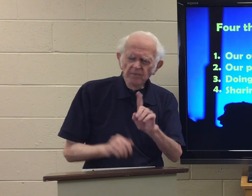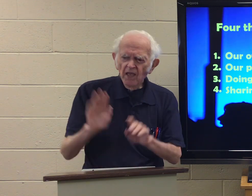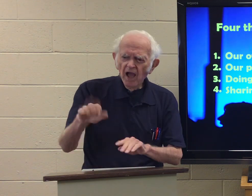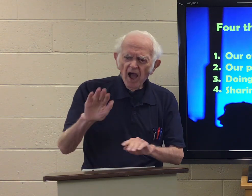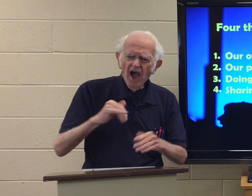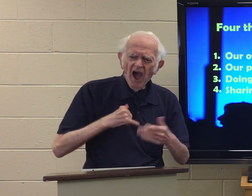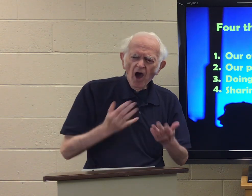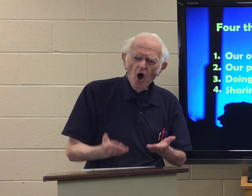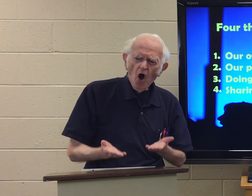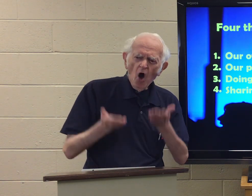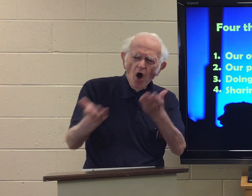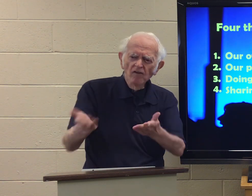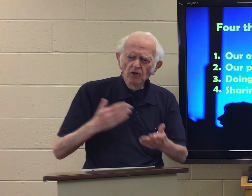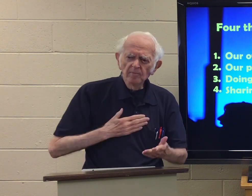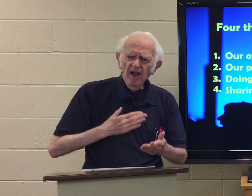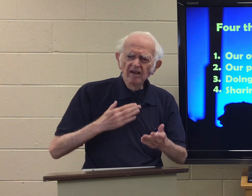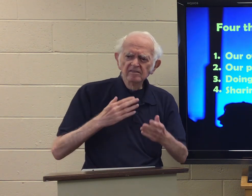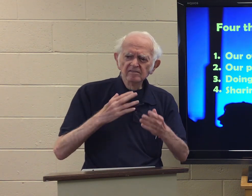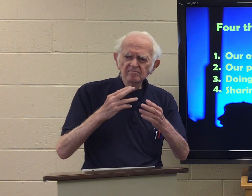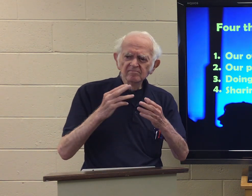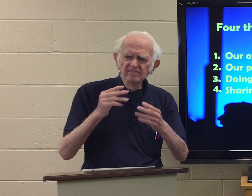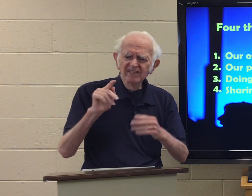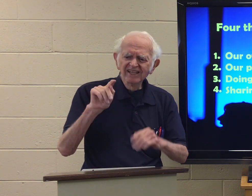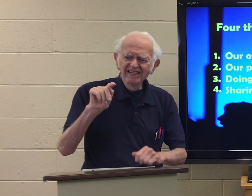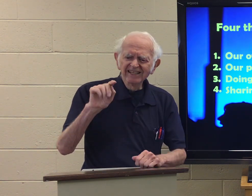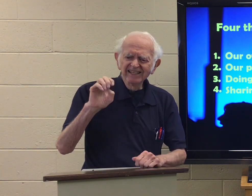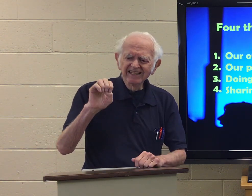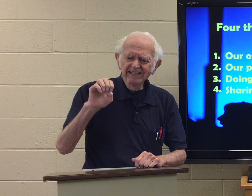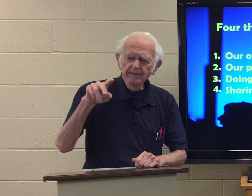Then he went forward and said, I offer my teepee.